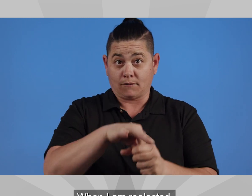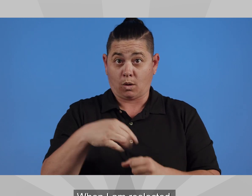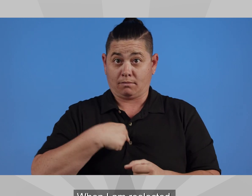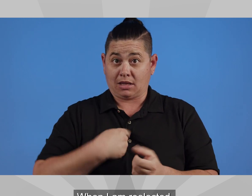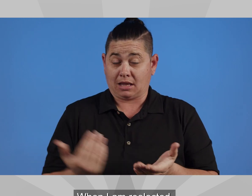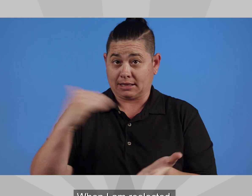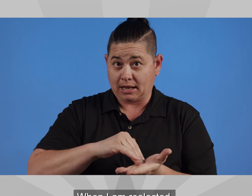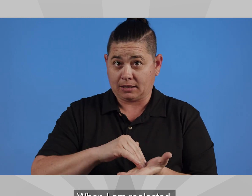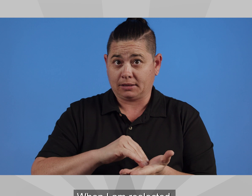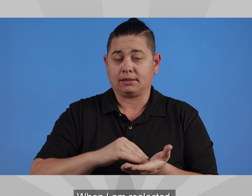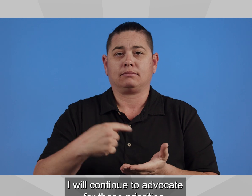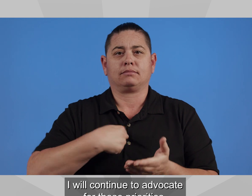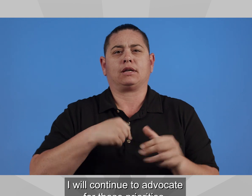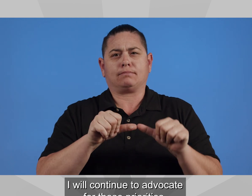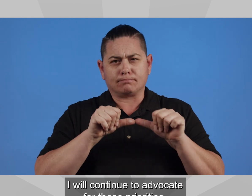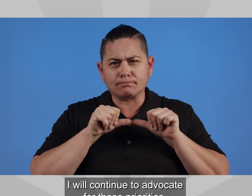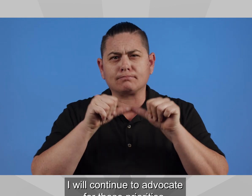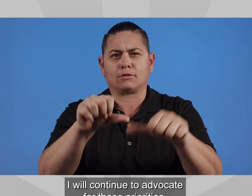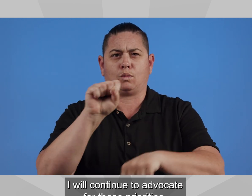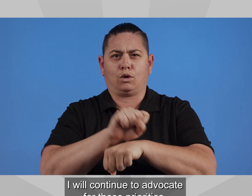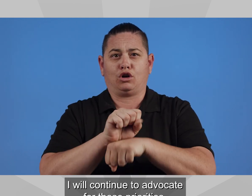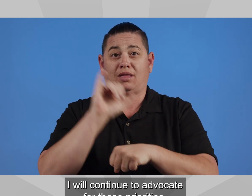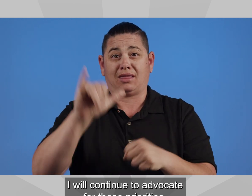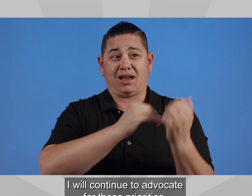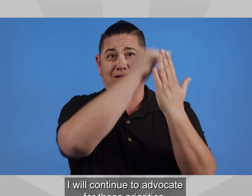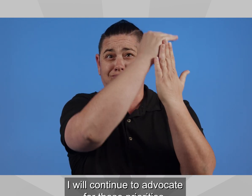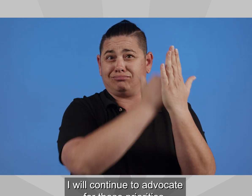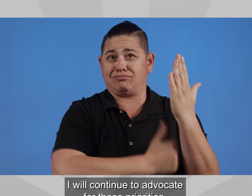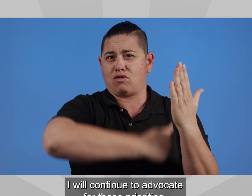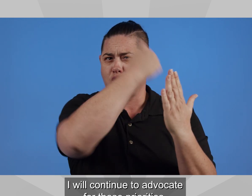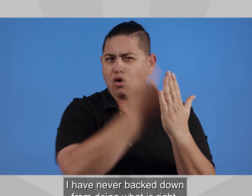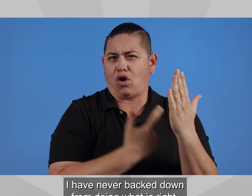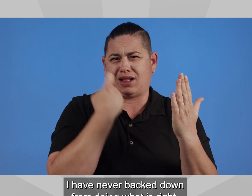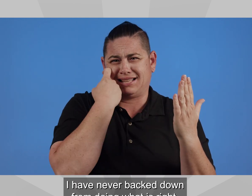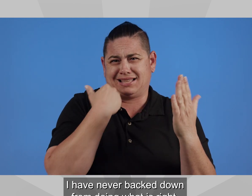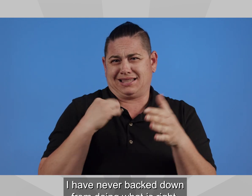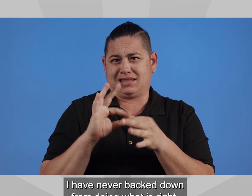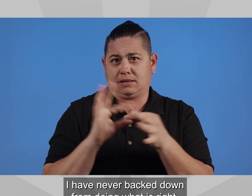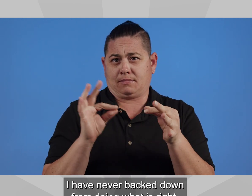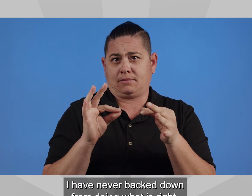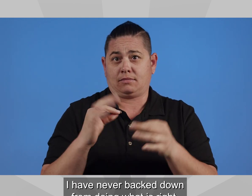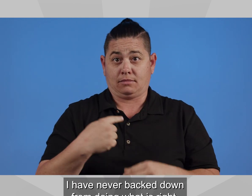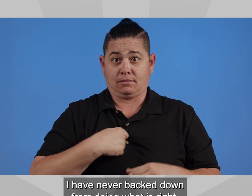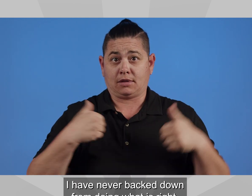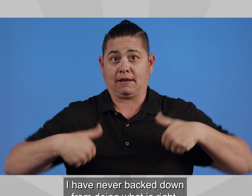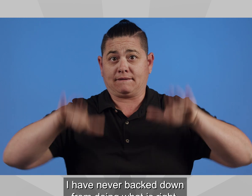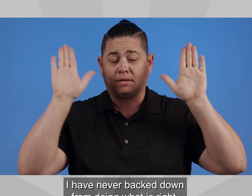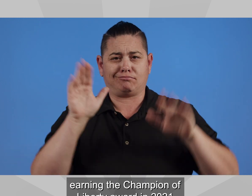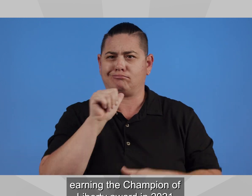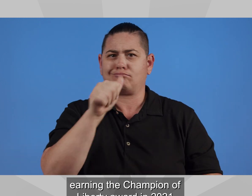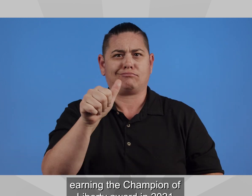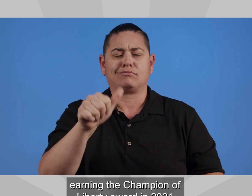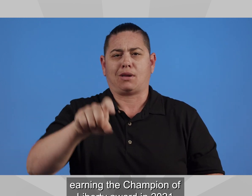When I am re-elected, I will continue to advocate for these priorities. I have never backed down from doing what is right,